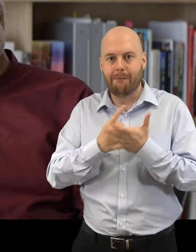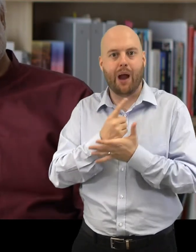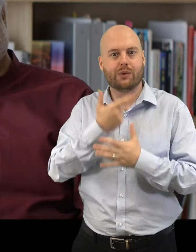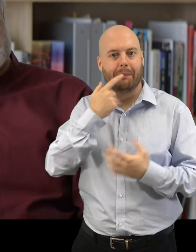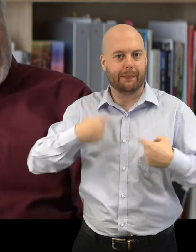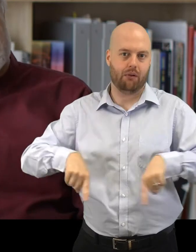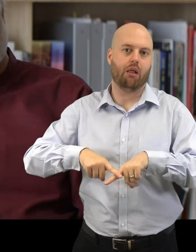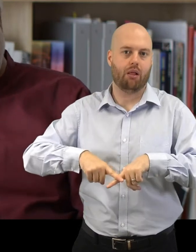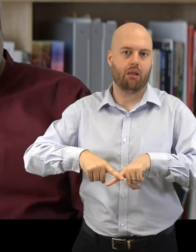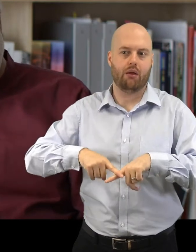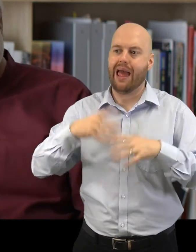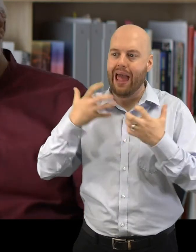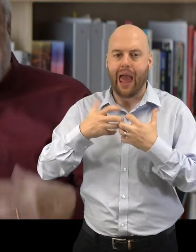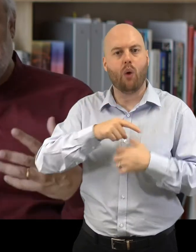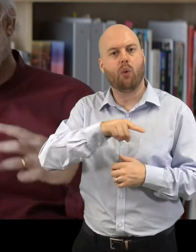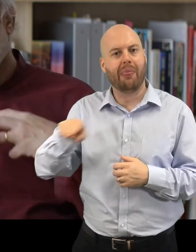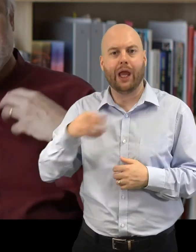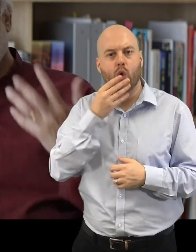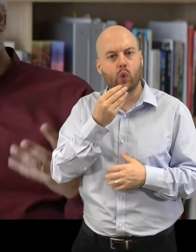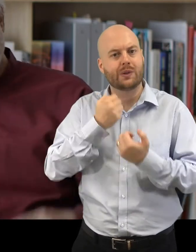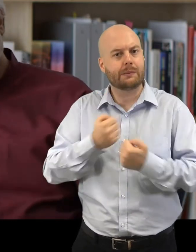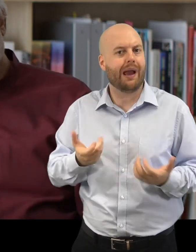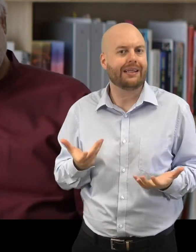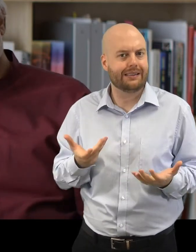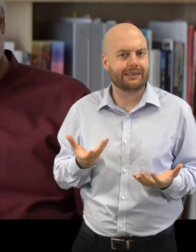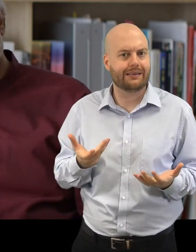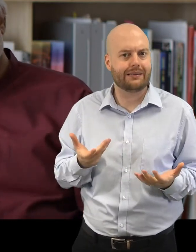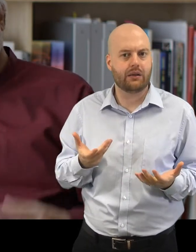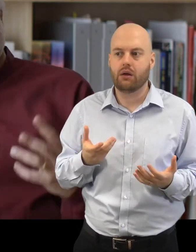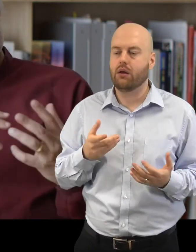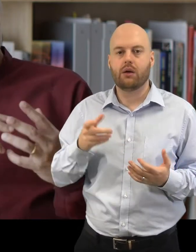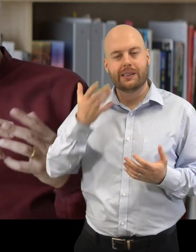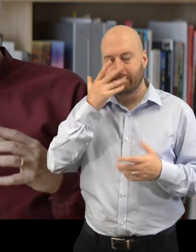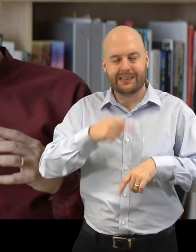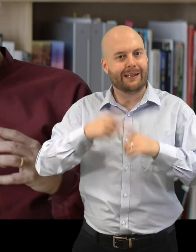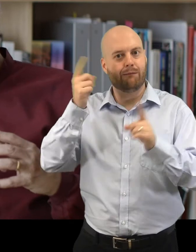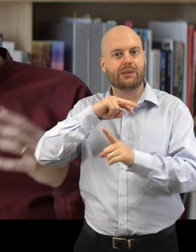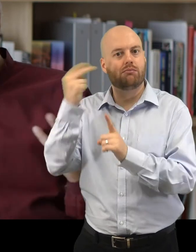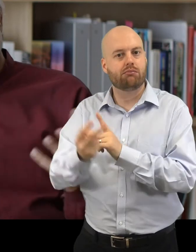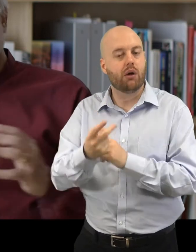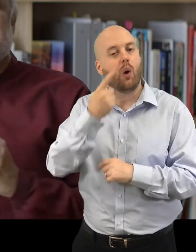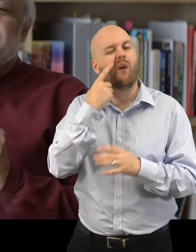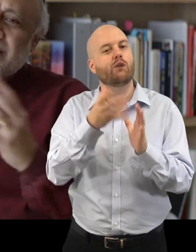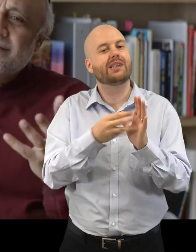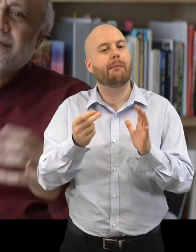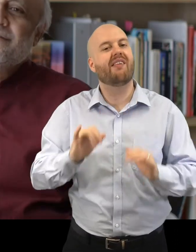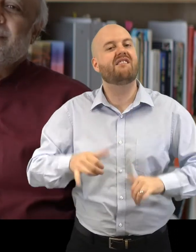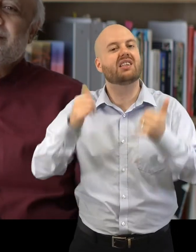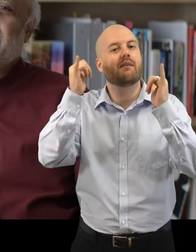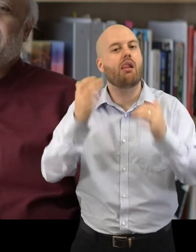city is made and organized. It's people, the way they occupy space. They are counter spectacles. Festivals, for example,